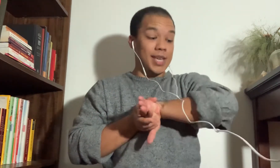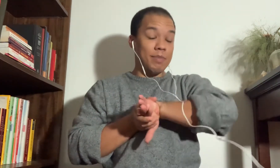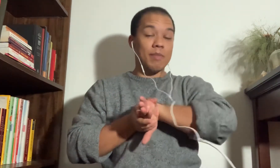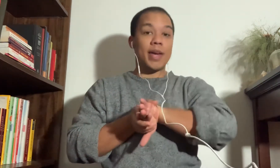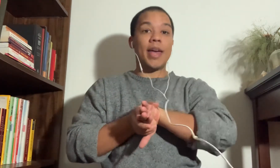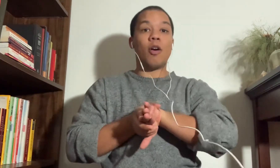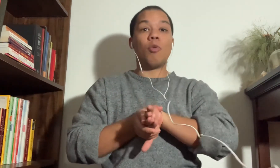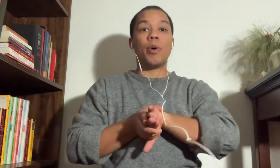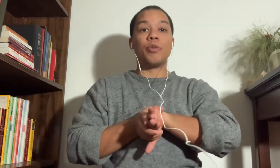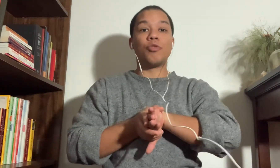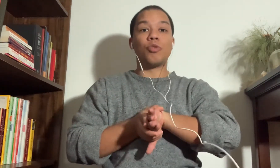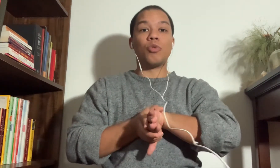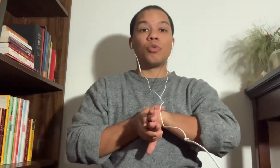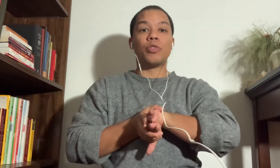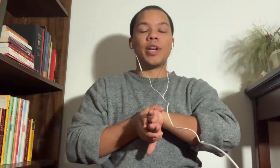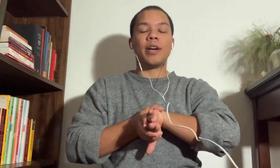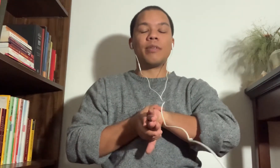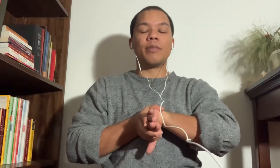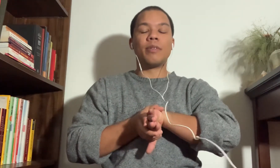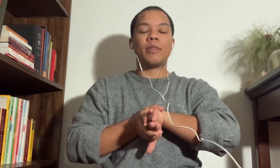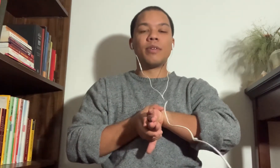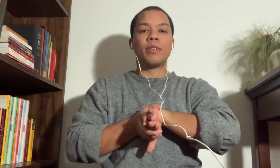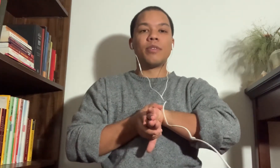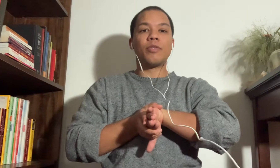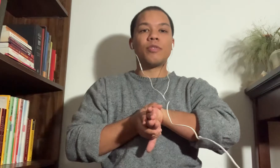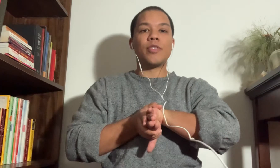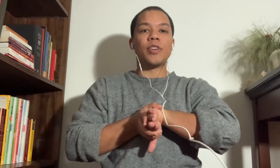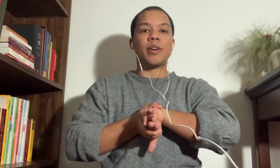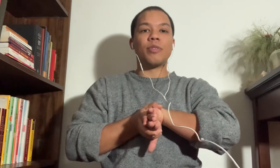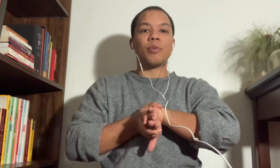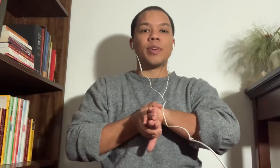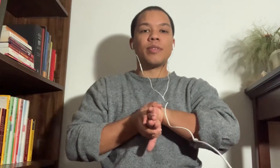Keeping my elbow and shoulder down. Stretching out the wrist.